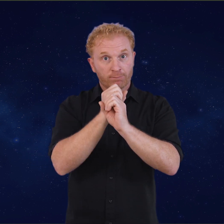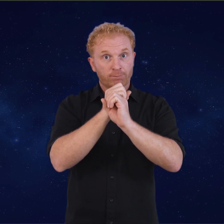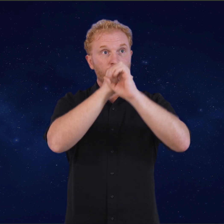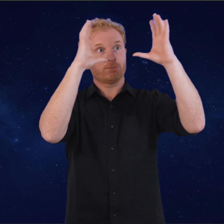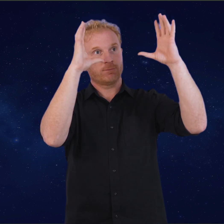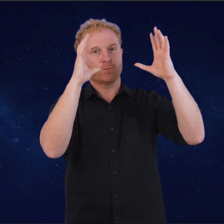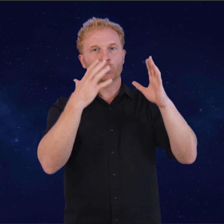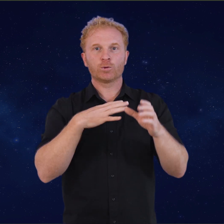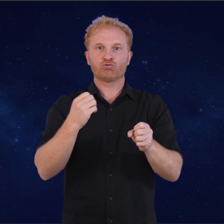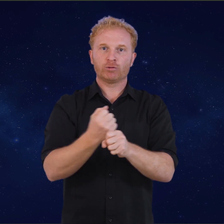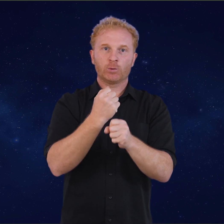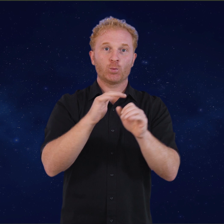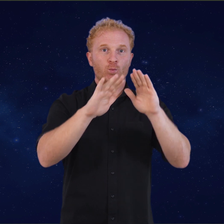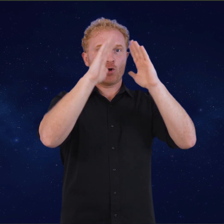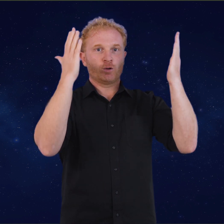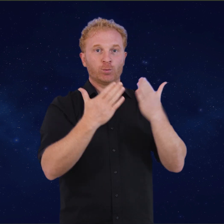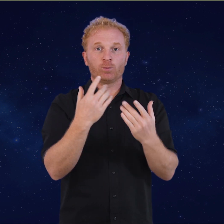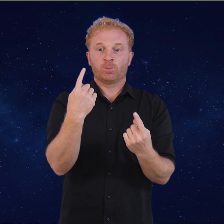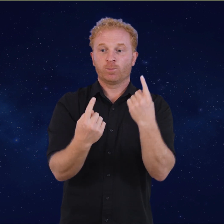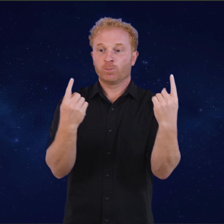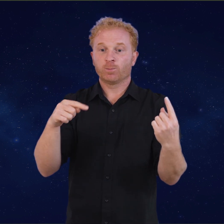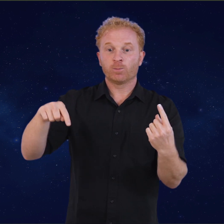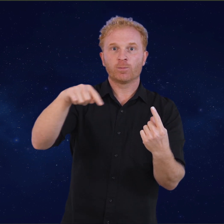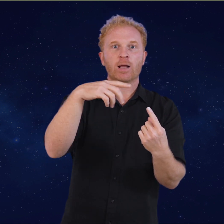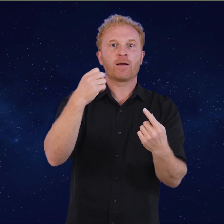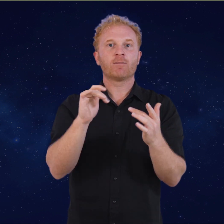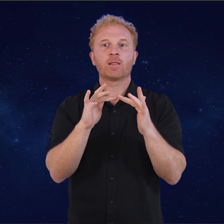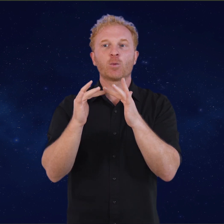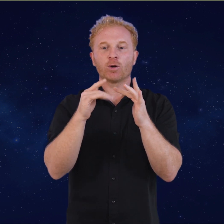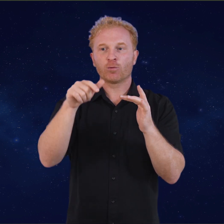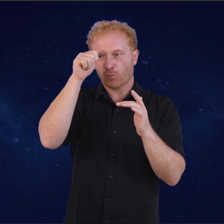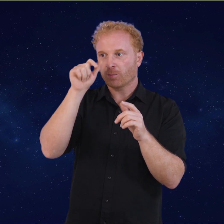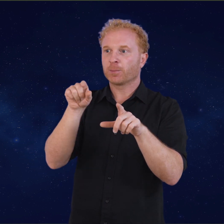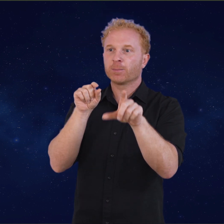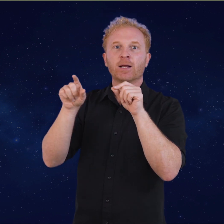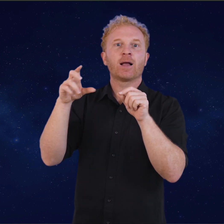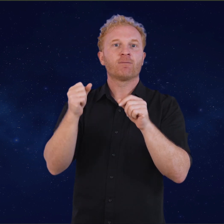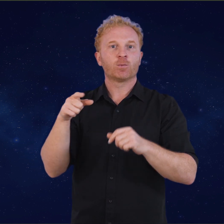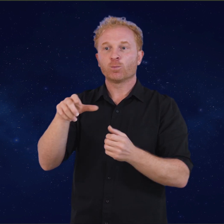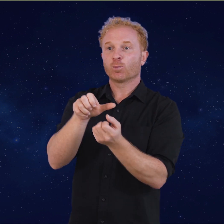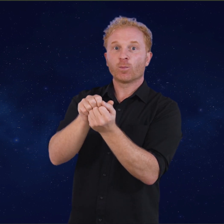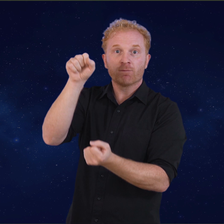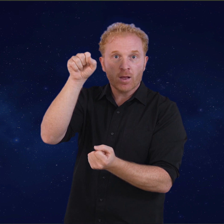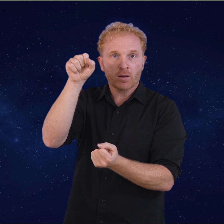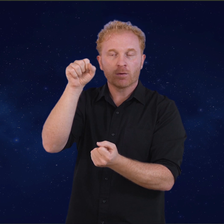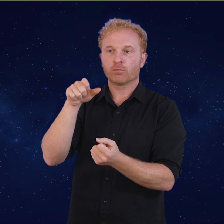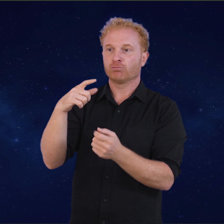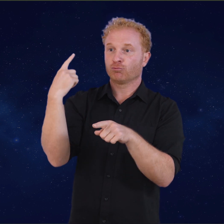This organization seeks to promote safe effective psychedelic-assisted in need. This and to high-quality, evidence